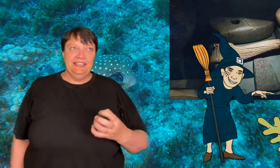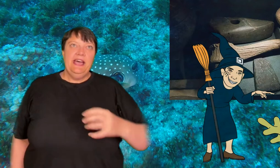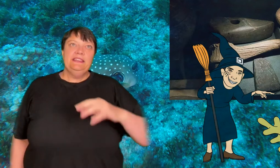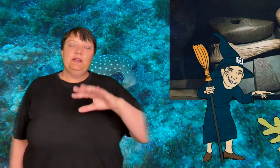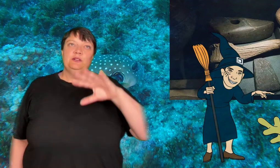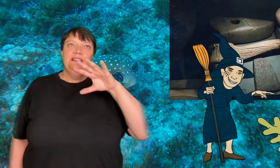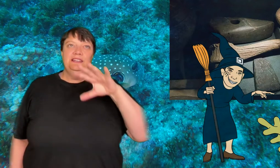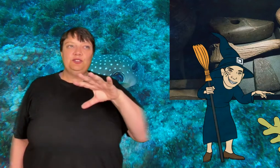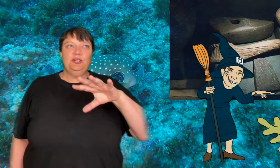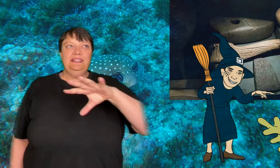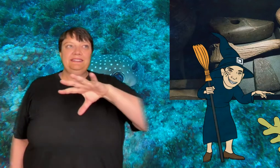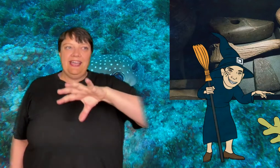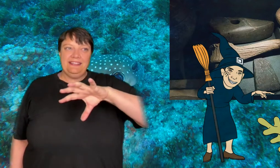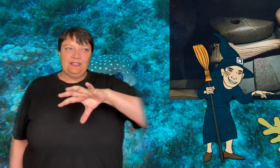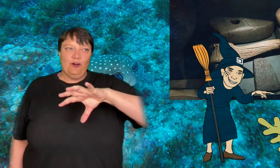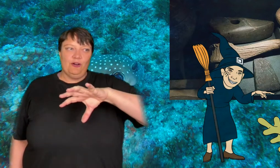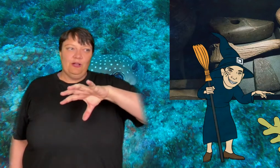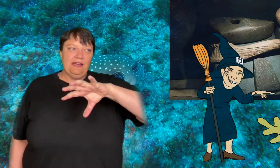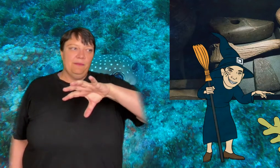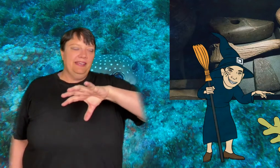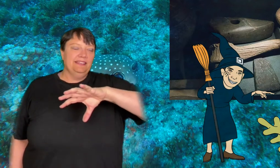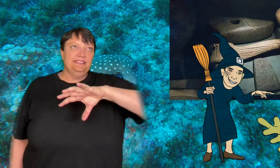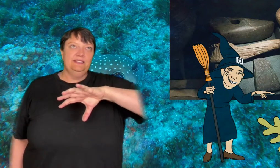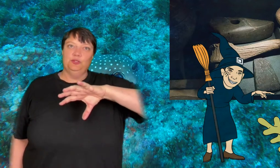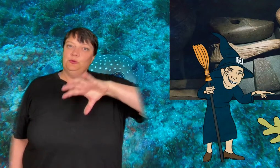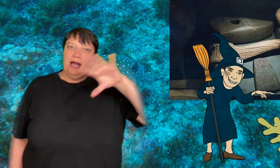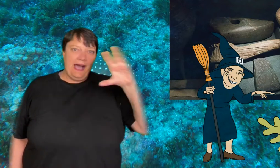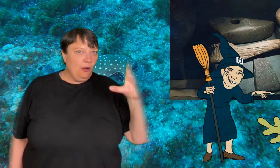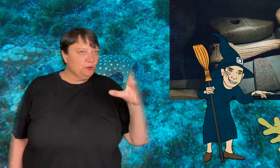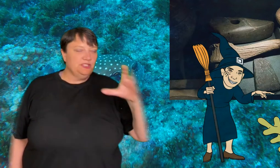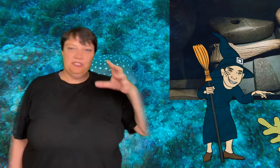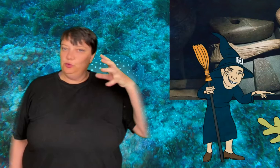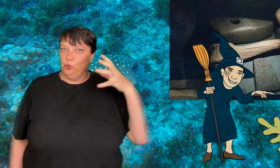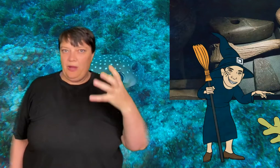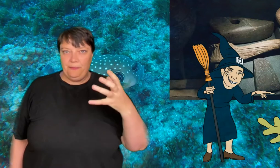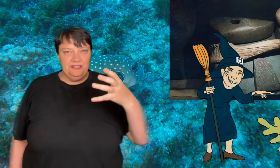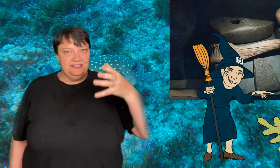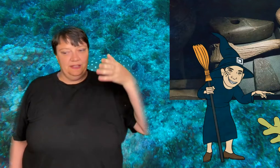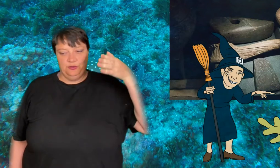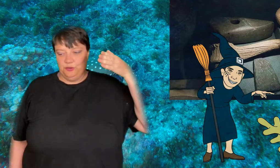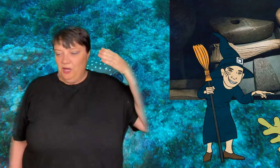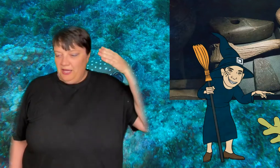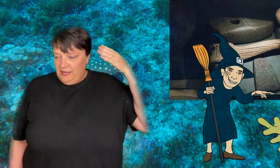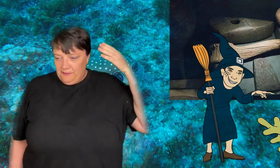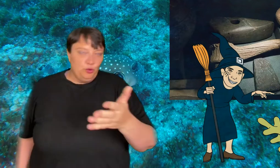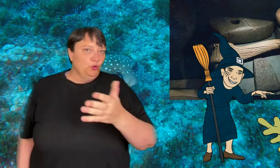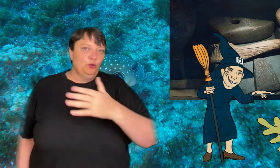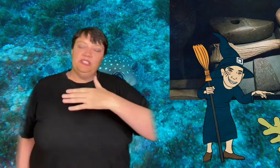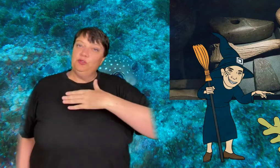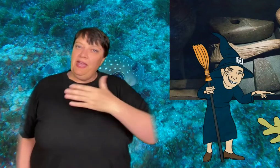needed. They could literally take that coral and make it into houses, into weapons, into